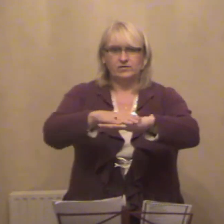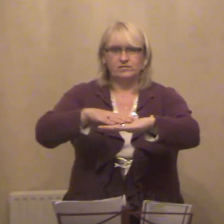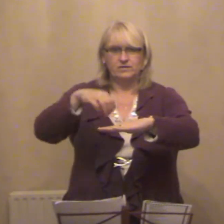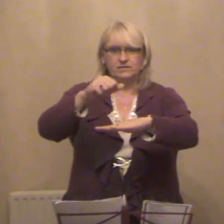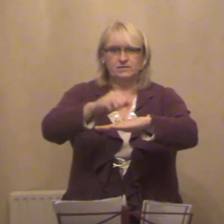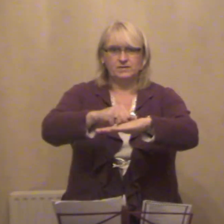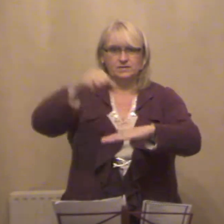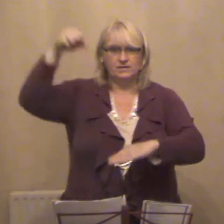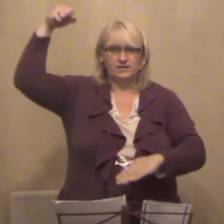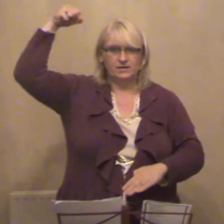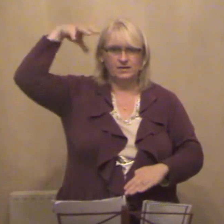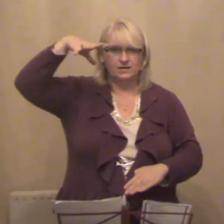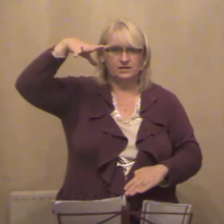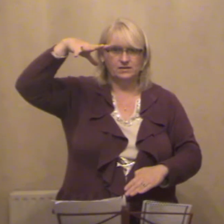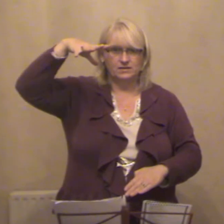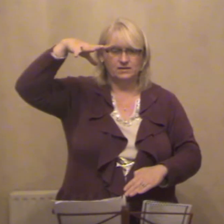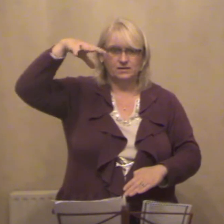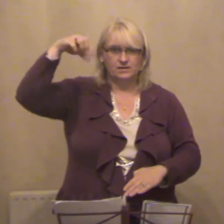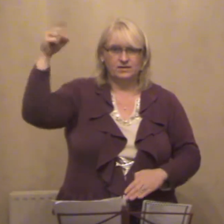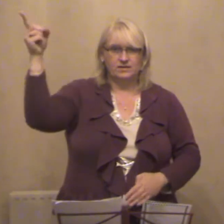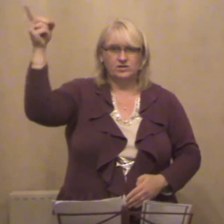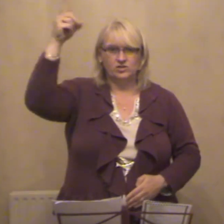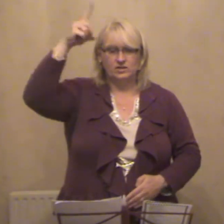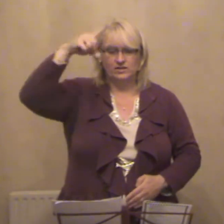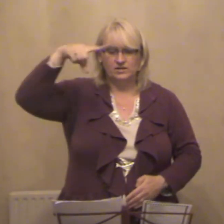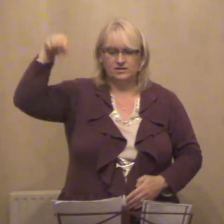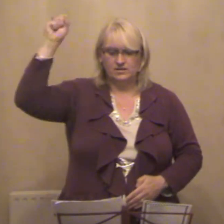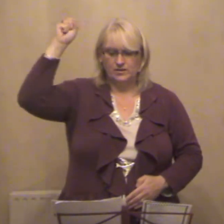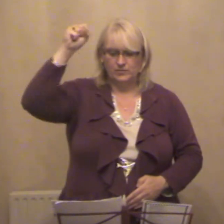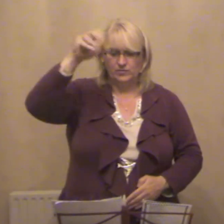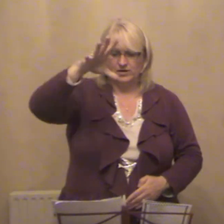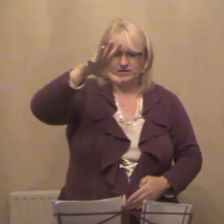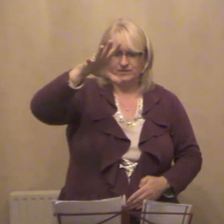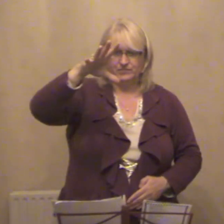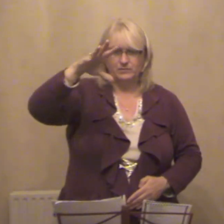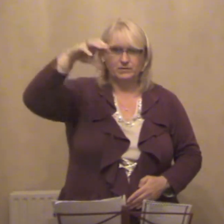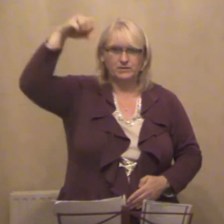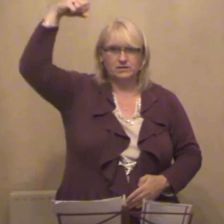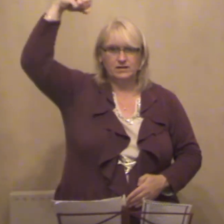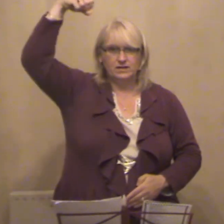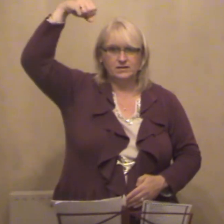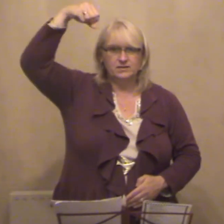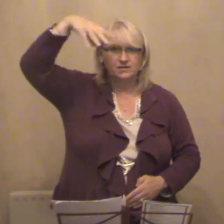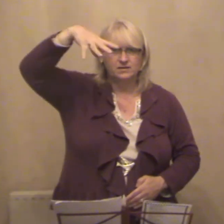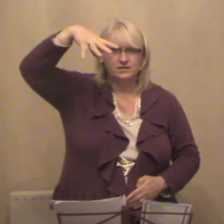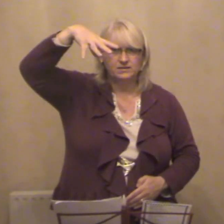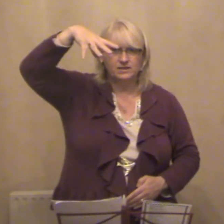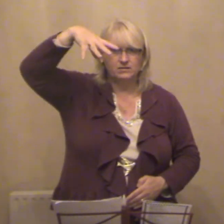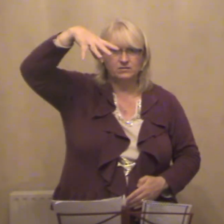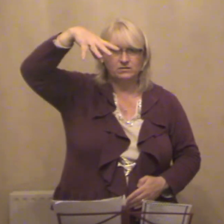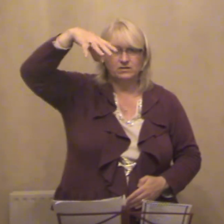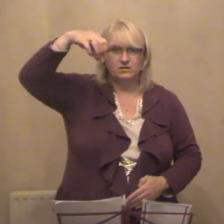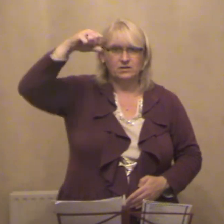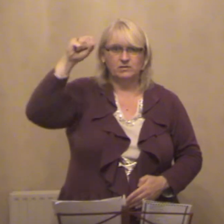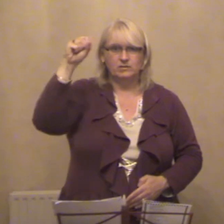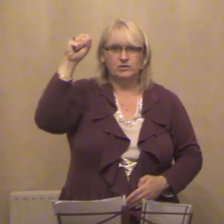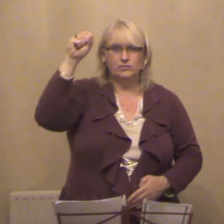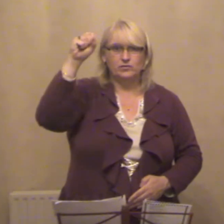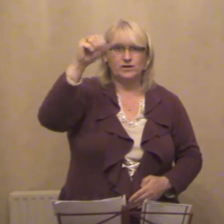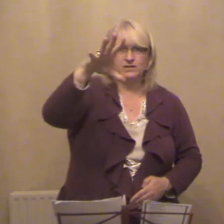Christmas lights they shine so bright. When we do lights, down. When we do bright,